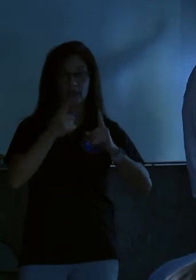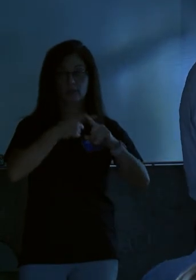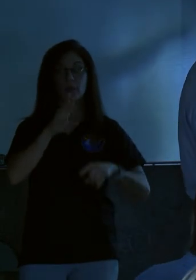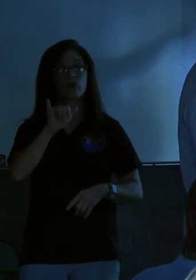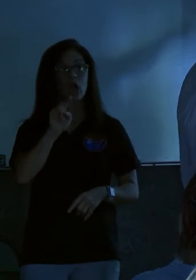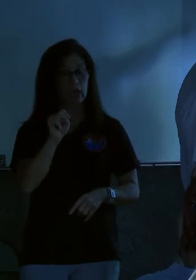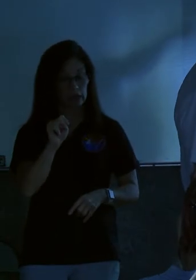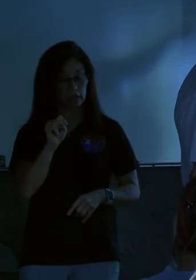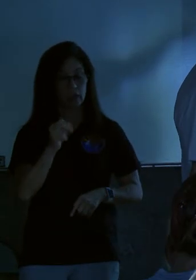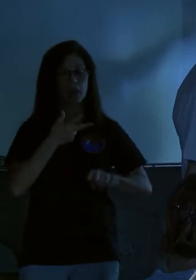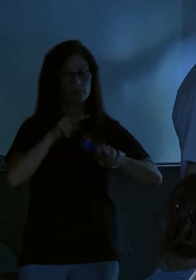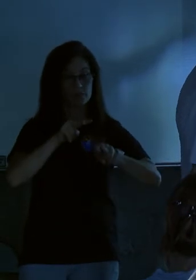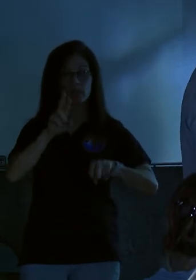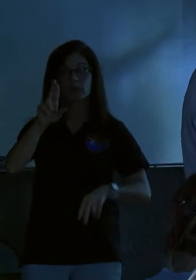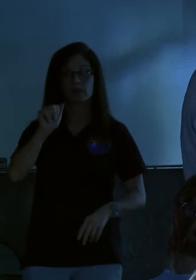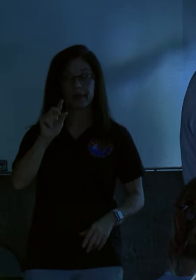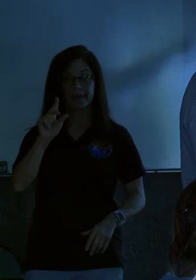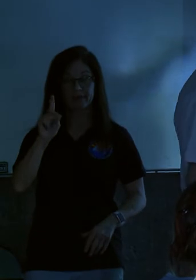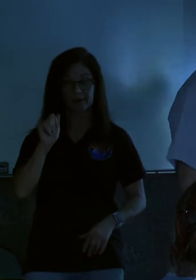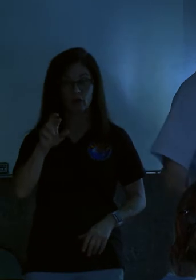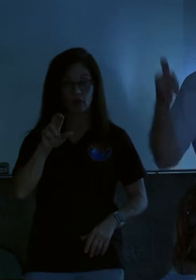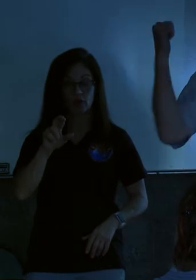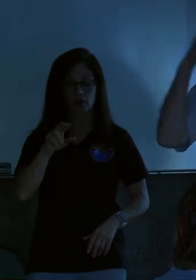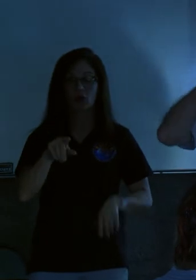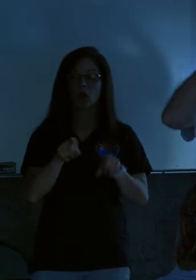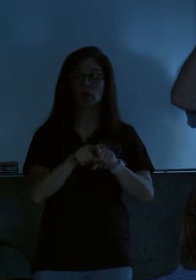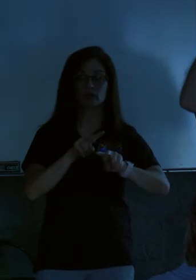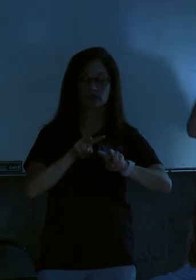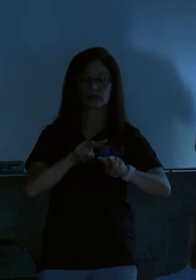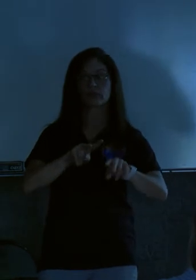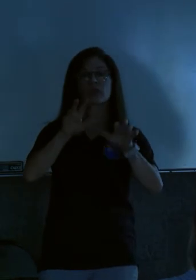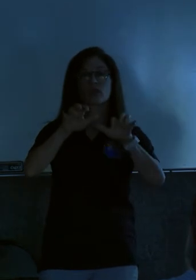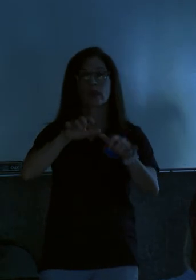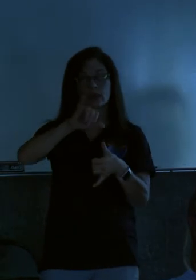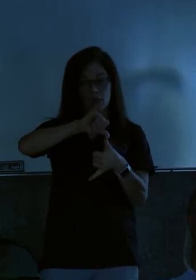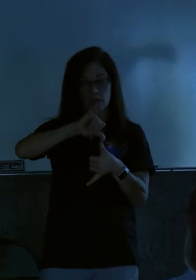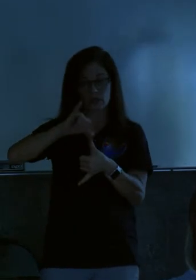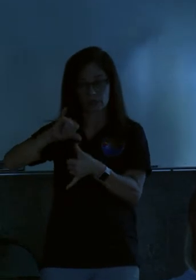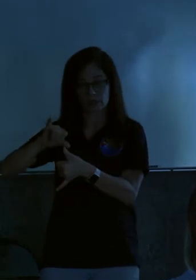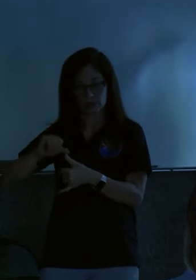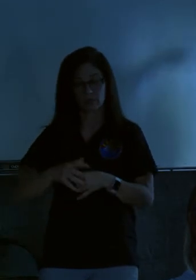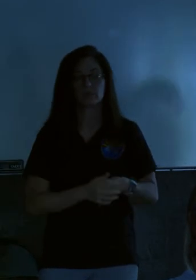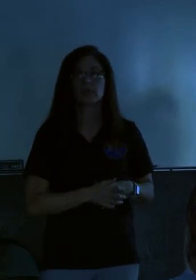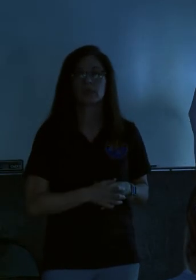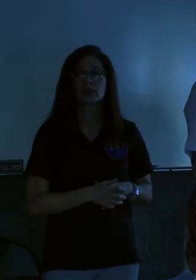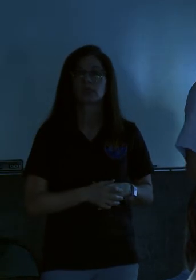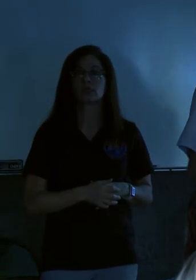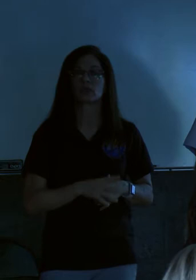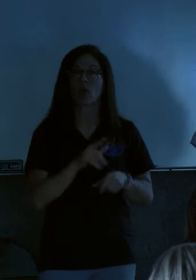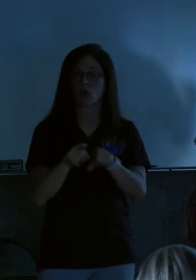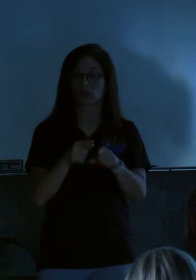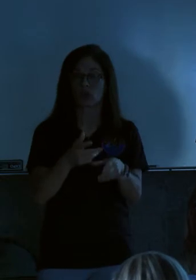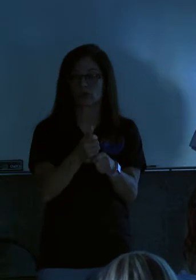Bryan. We monitor radar, and we also monitor the rain gauges as they're going off. Well, we receive text